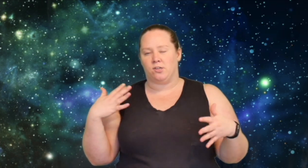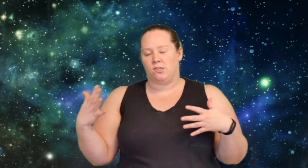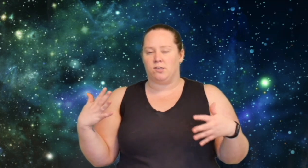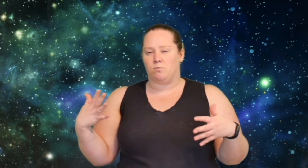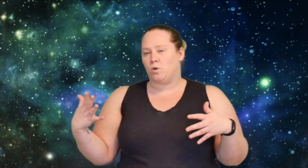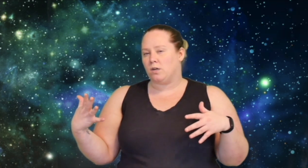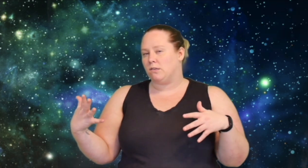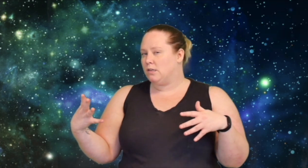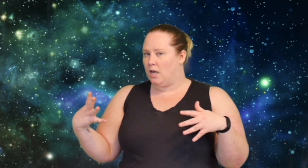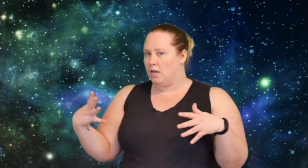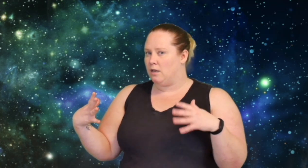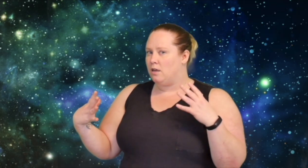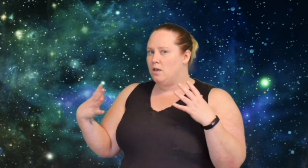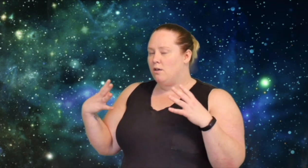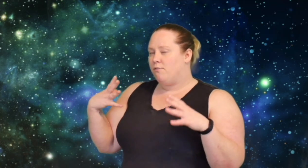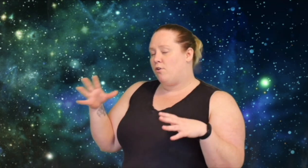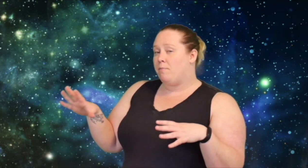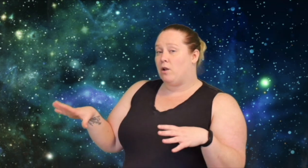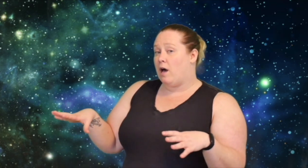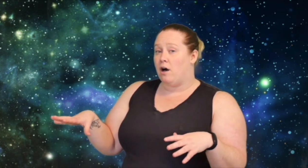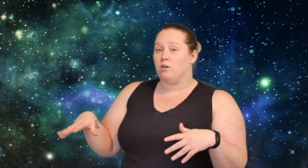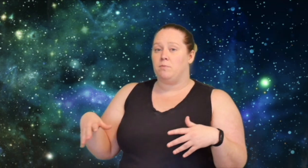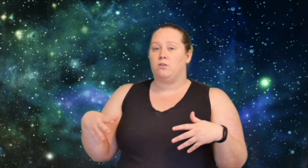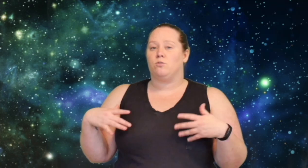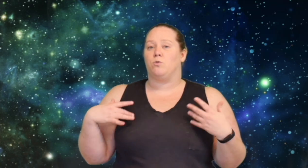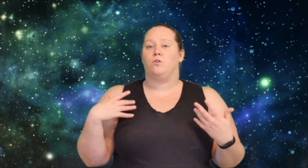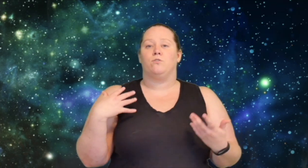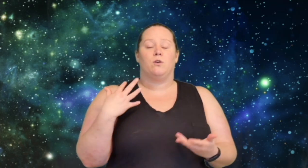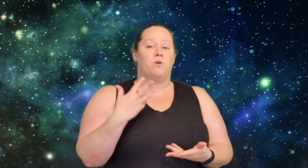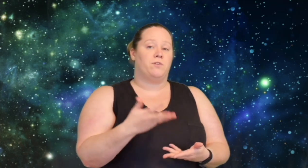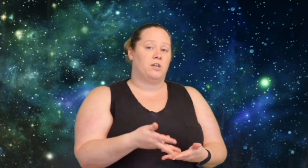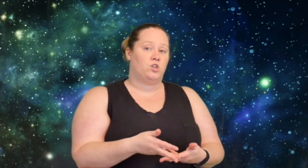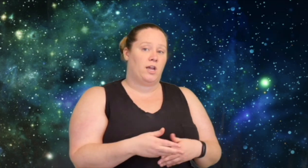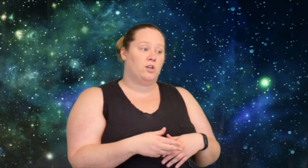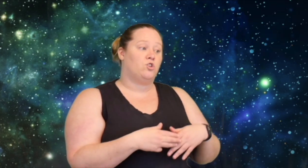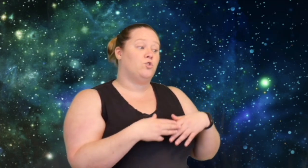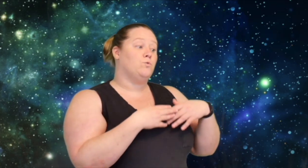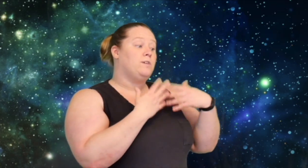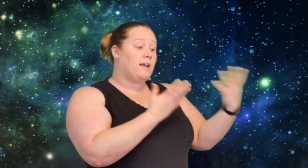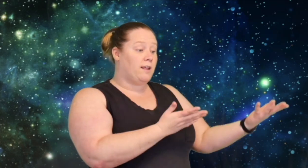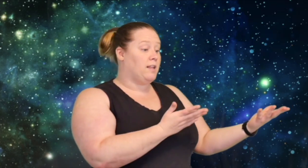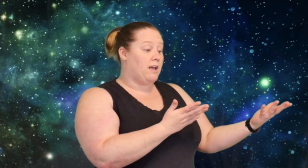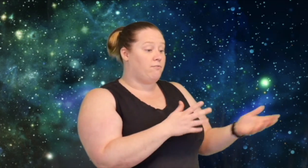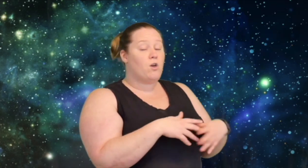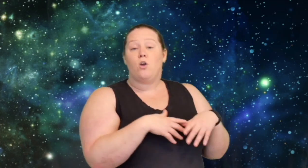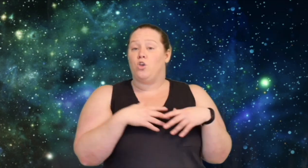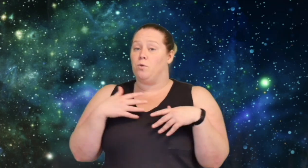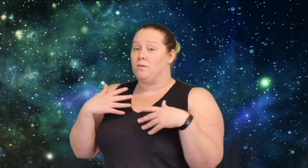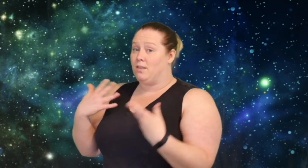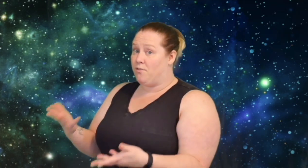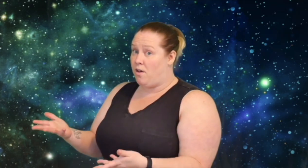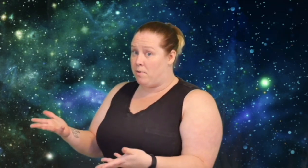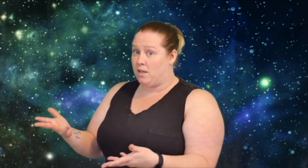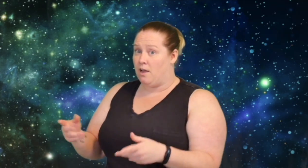system works in Full Metal Alchemist, where there's a equivalent exchange to get a life, you must give up a life.